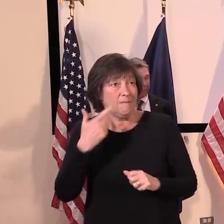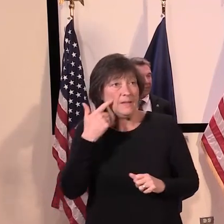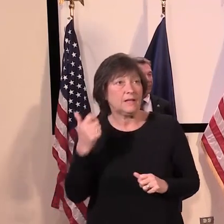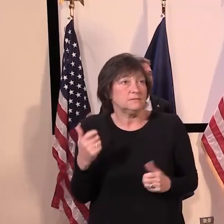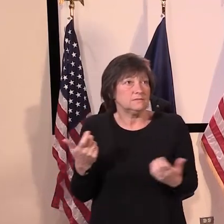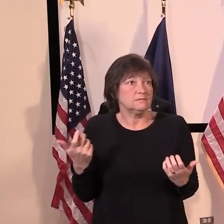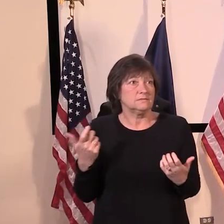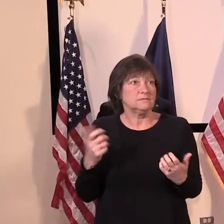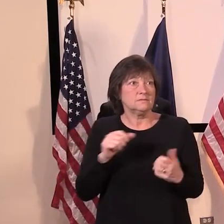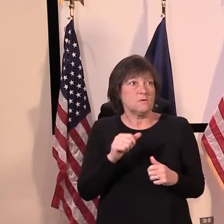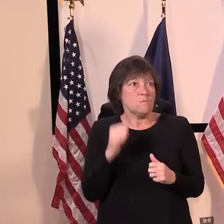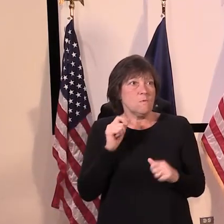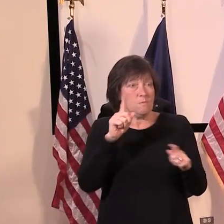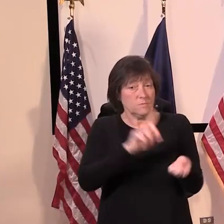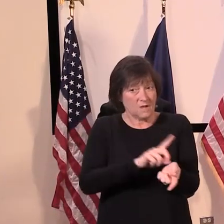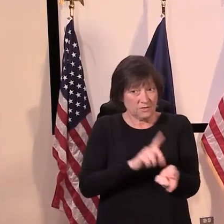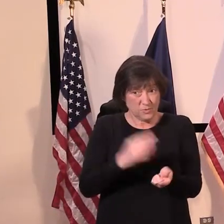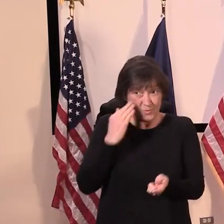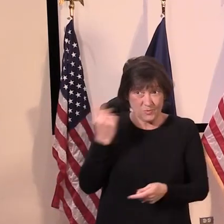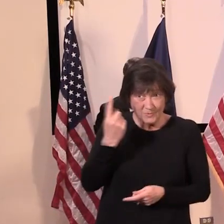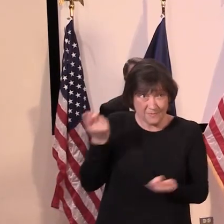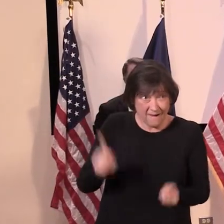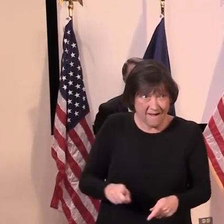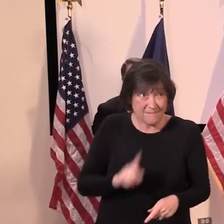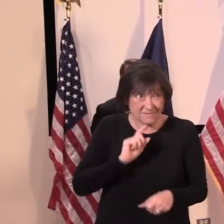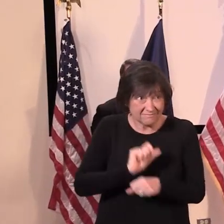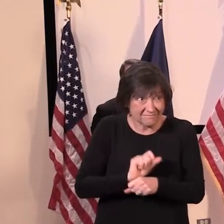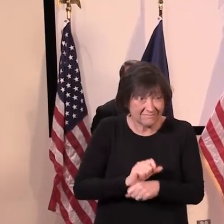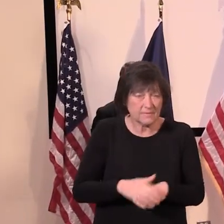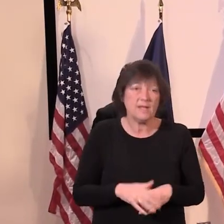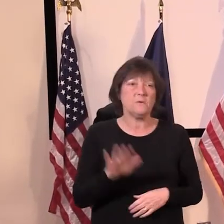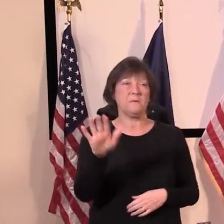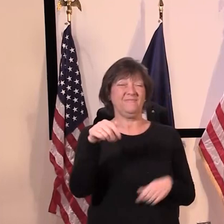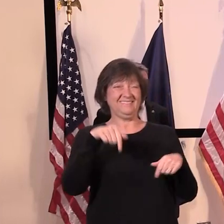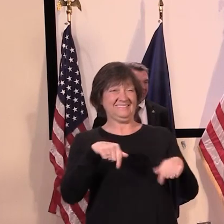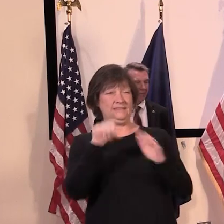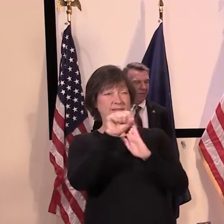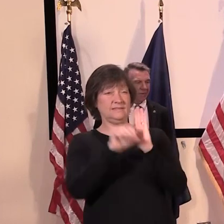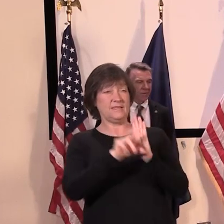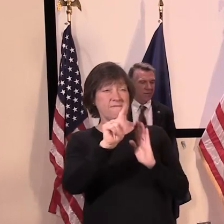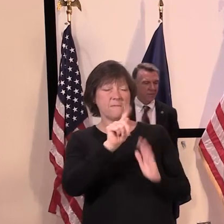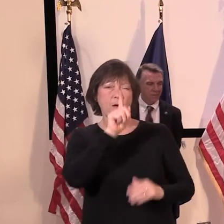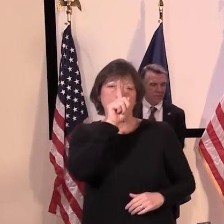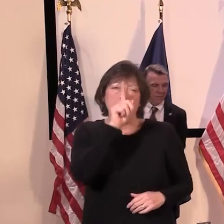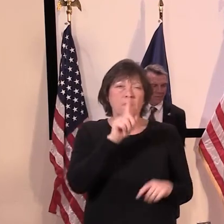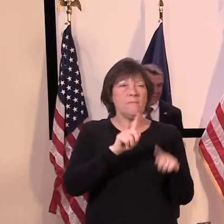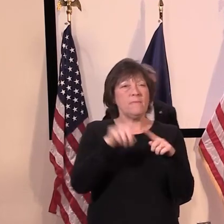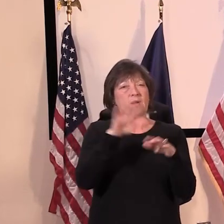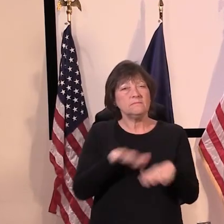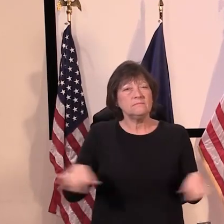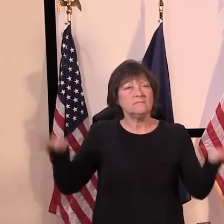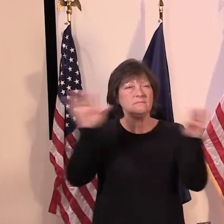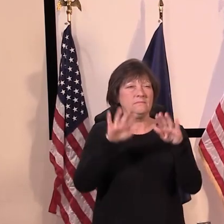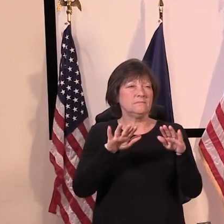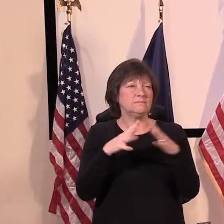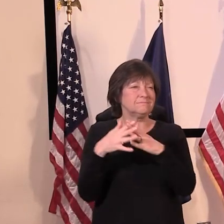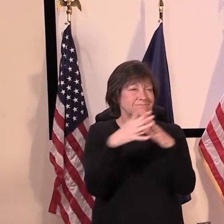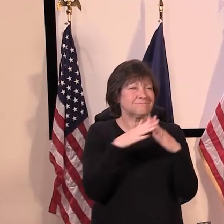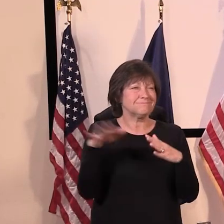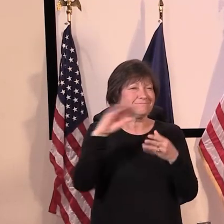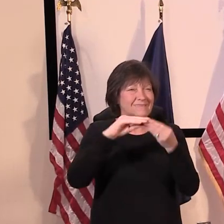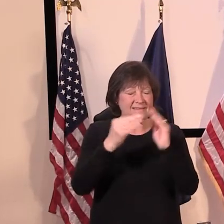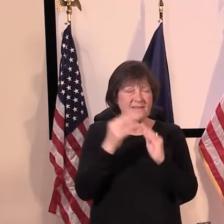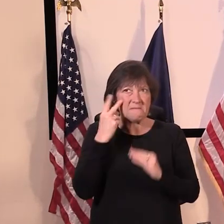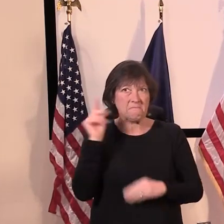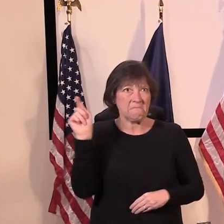heart attacks, anything on that. Yeah. So there's, there's more national data than I can cite local data. Um, and